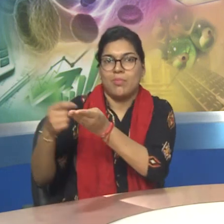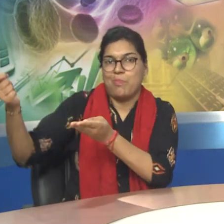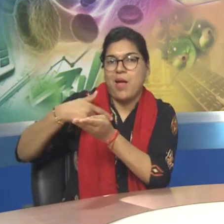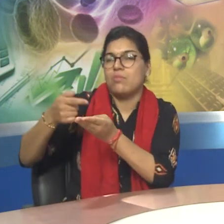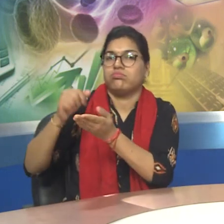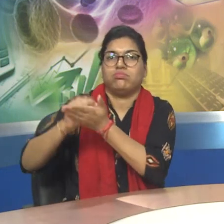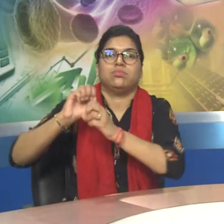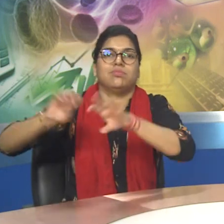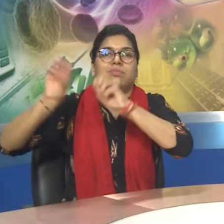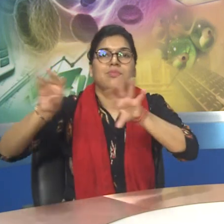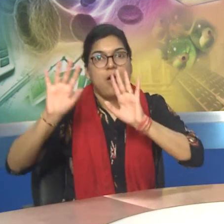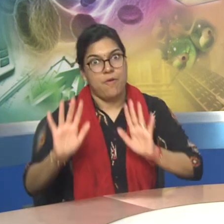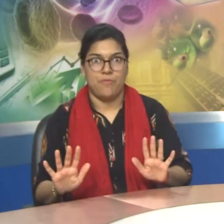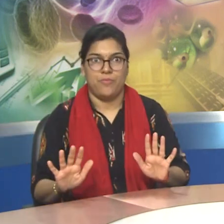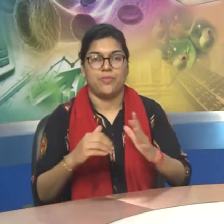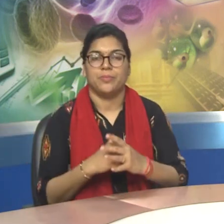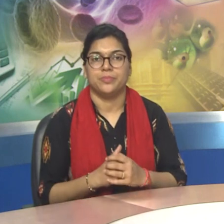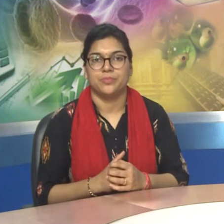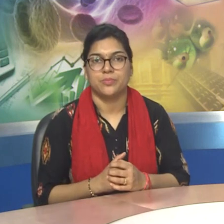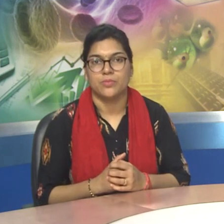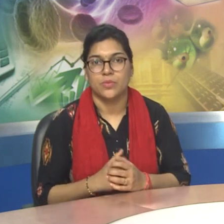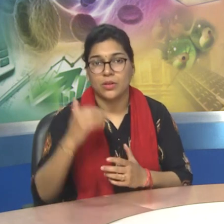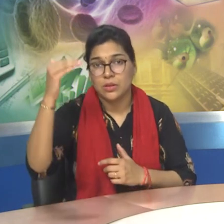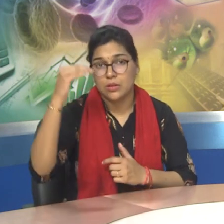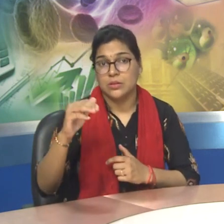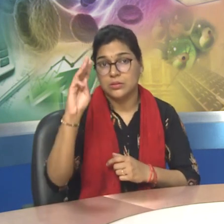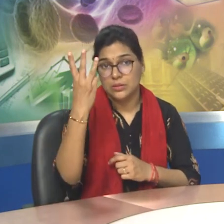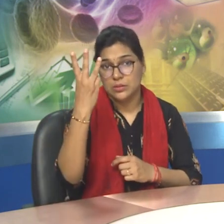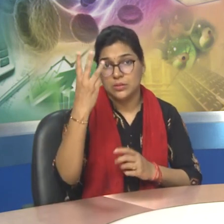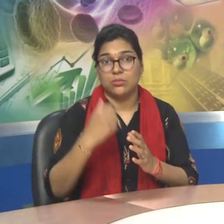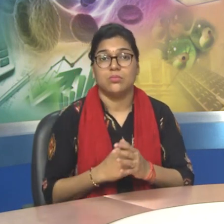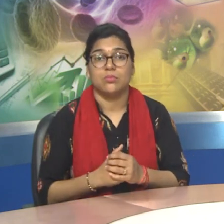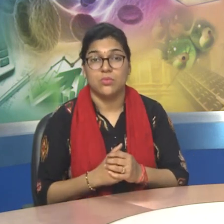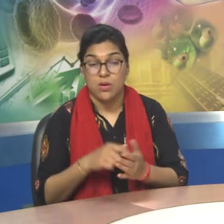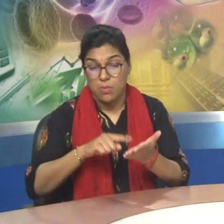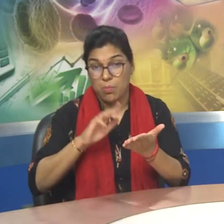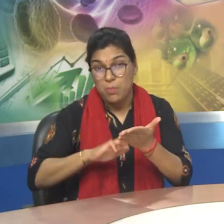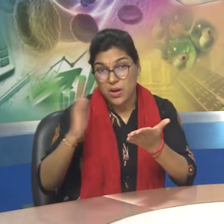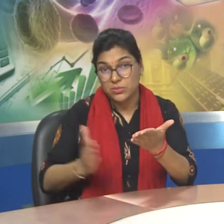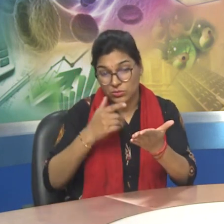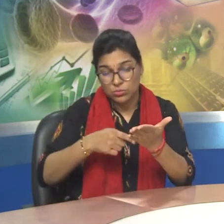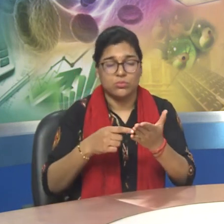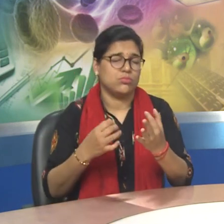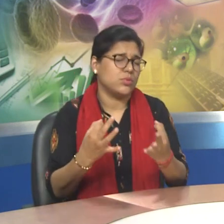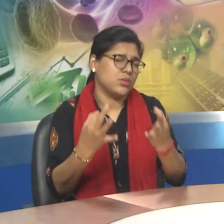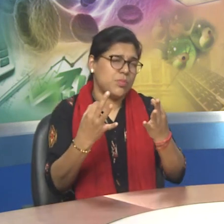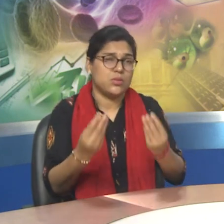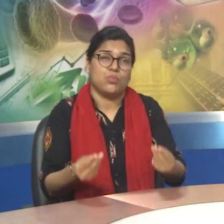point 3 glossy covers and lots of color